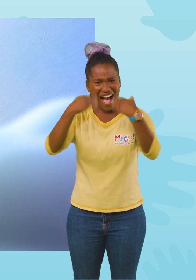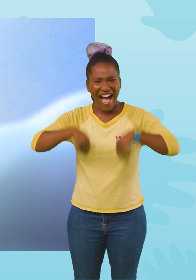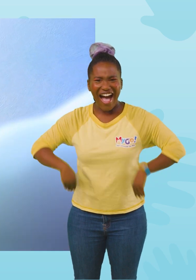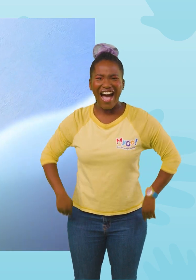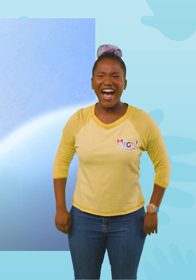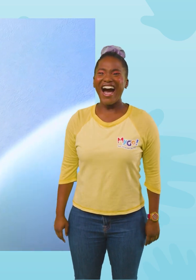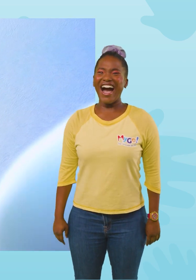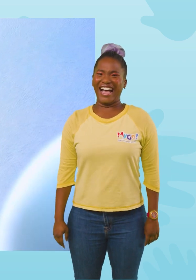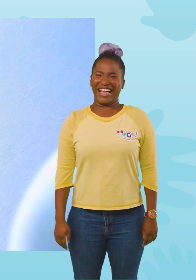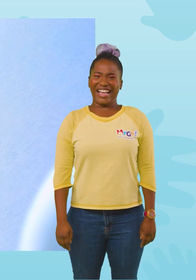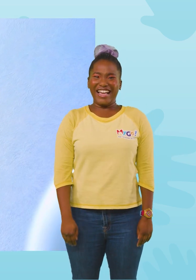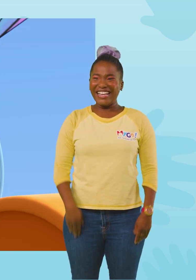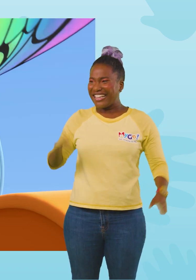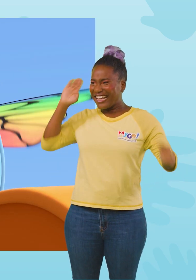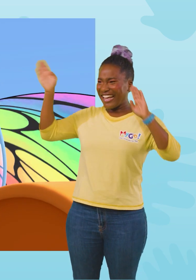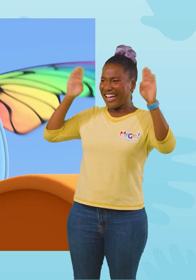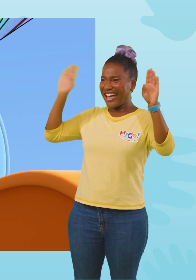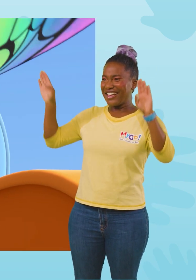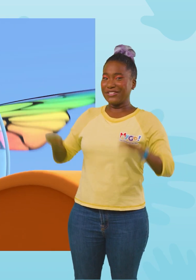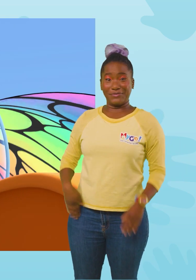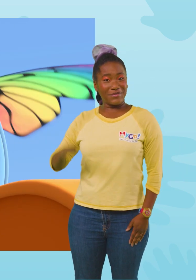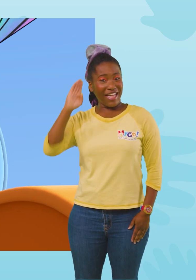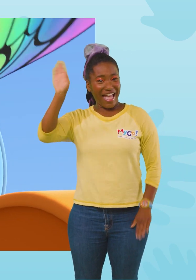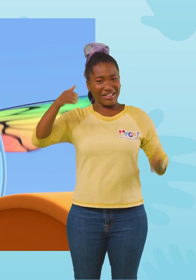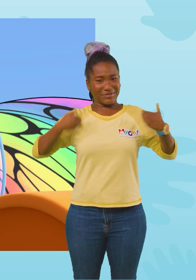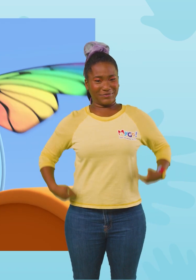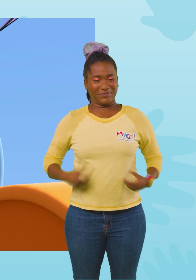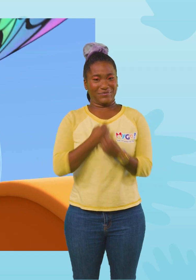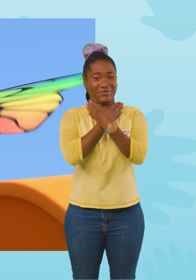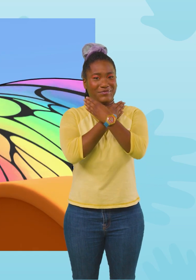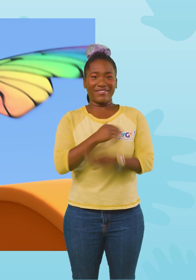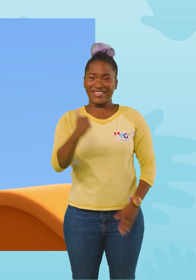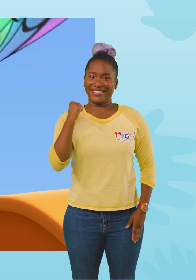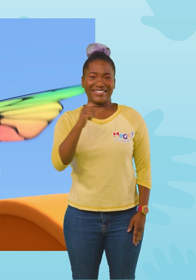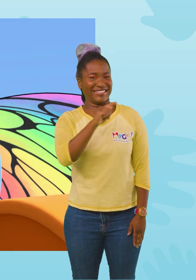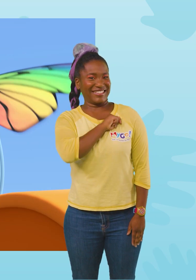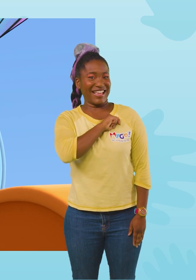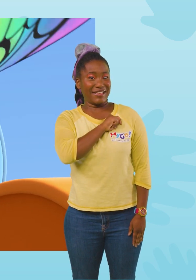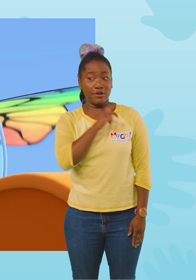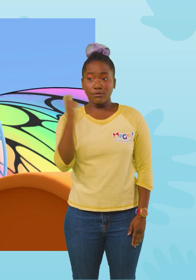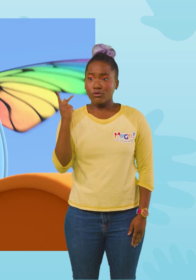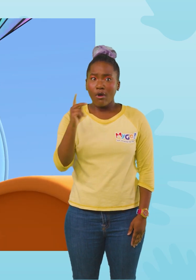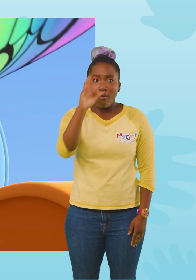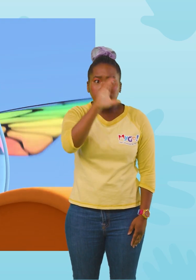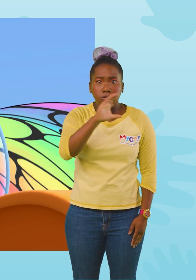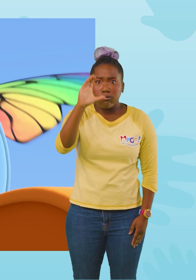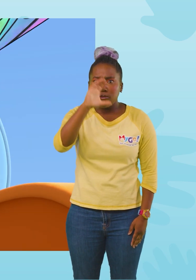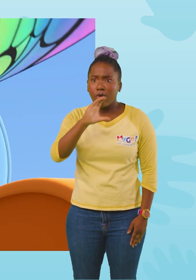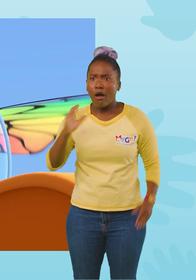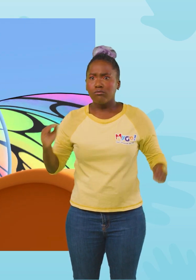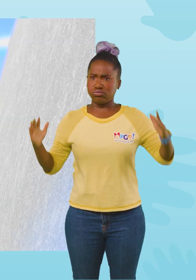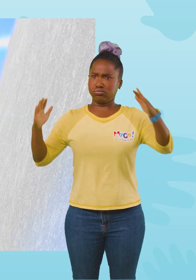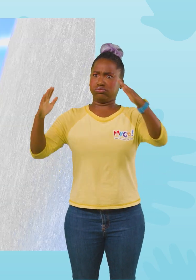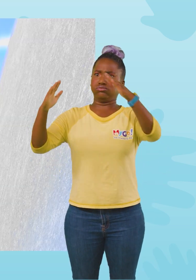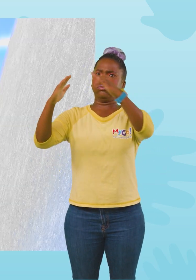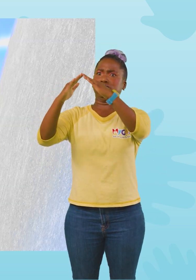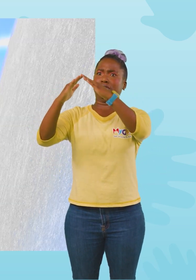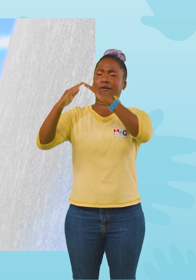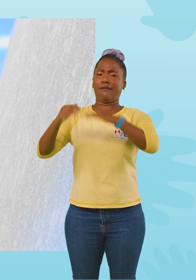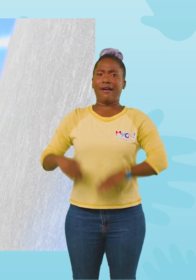Woo-hoo! Hey! It's me, Blippi, and this is Tabs! We're looking for the tallest mountain! I'm climbing